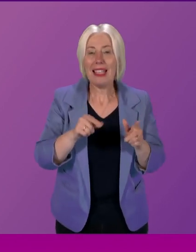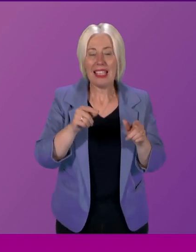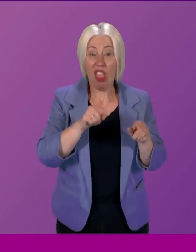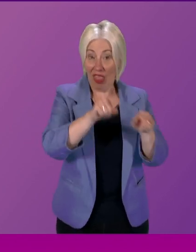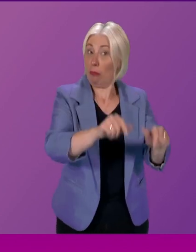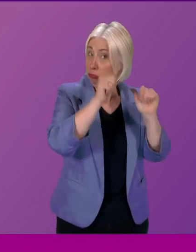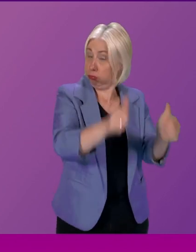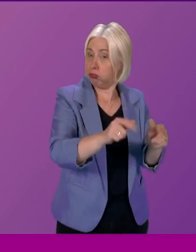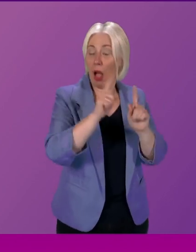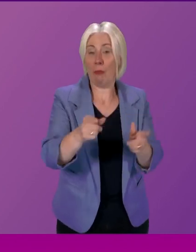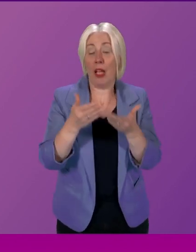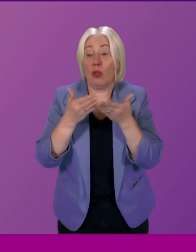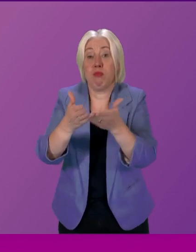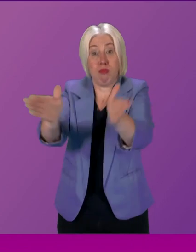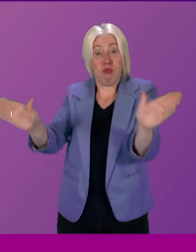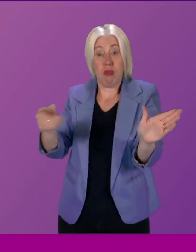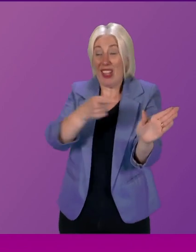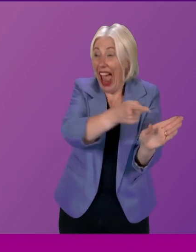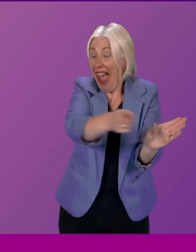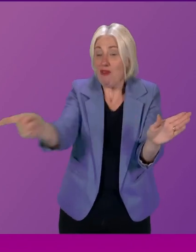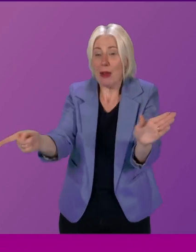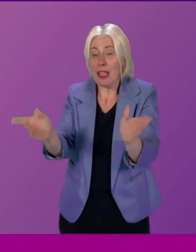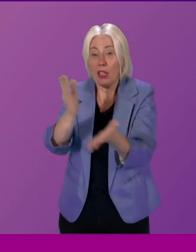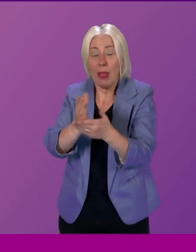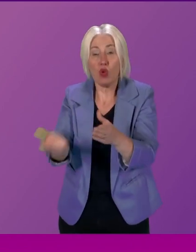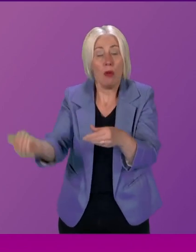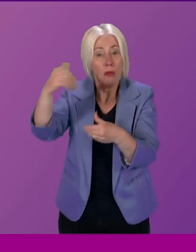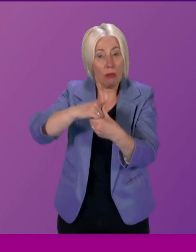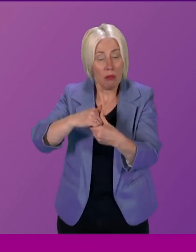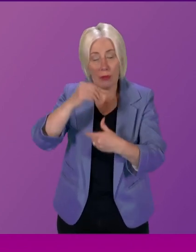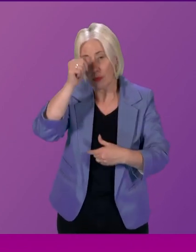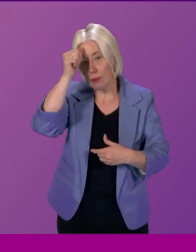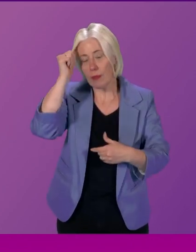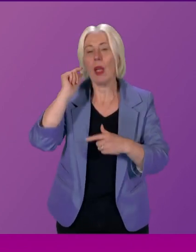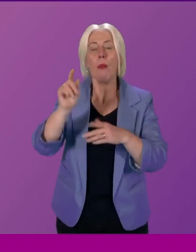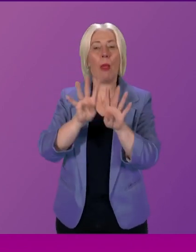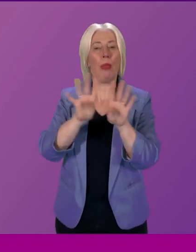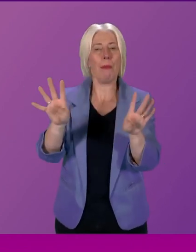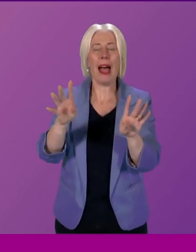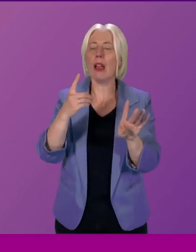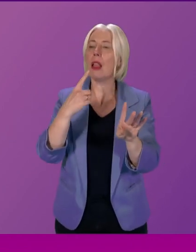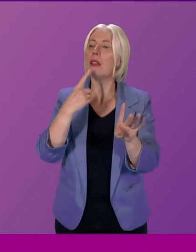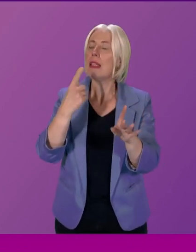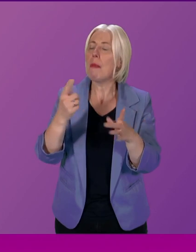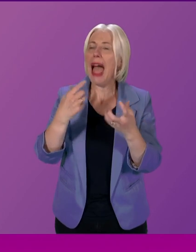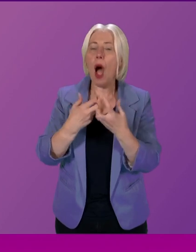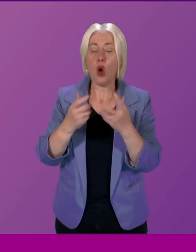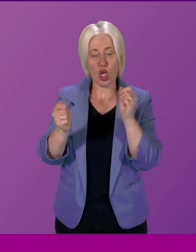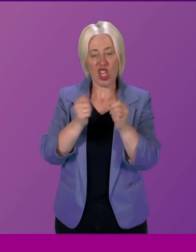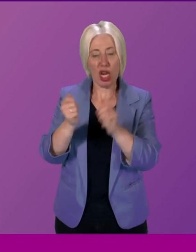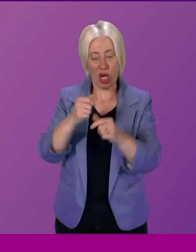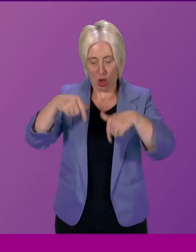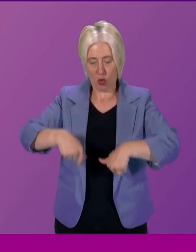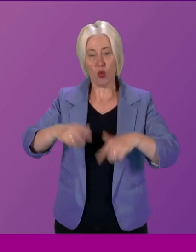But turning to the specific recommendations made by the panel regarding changes to how Parliament works, and specifically